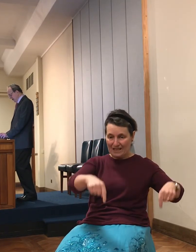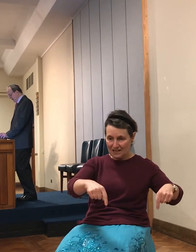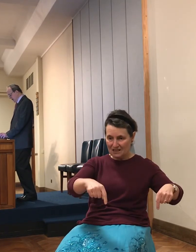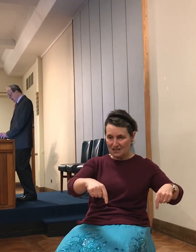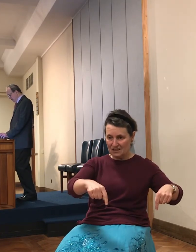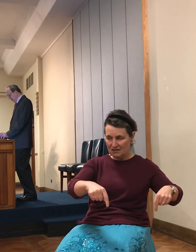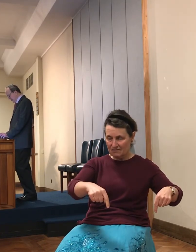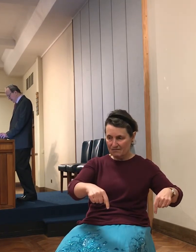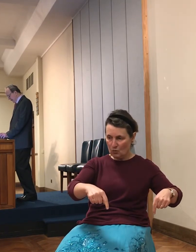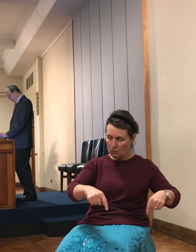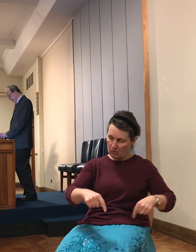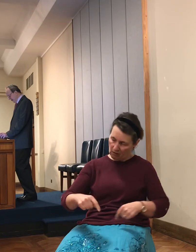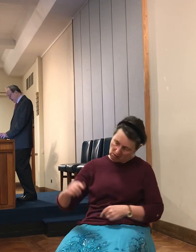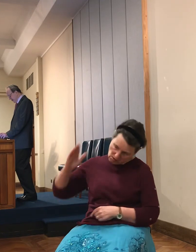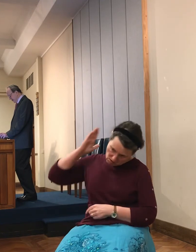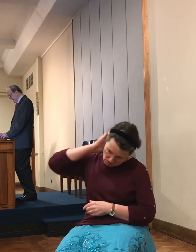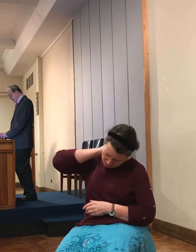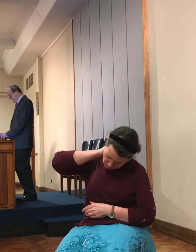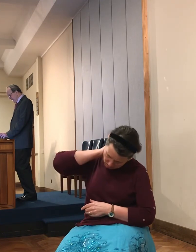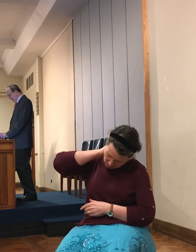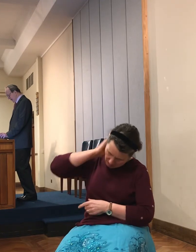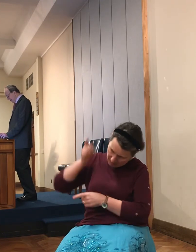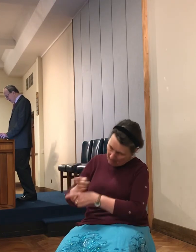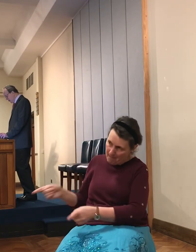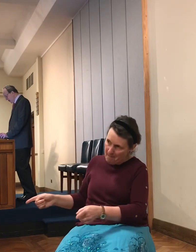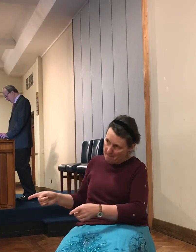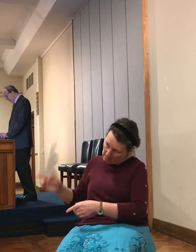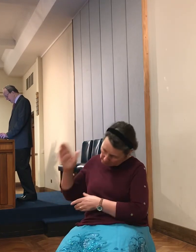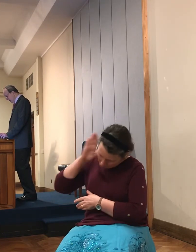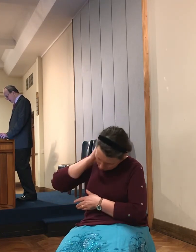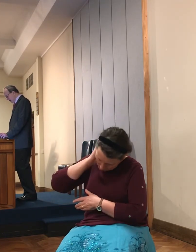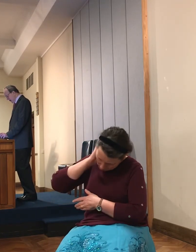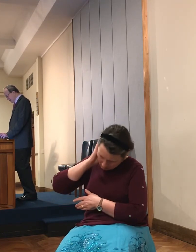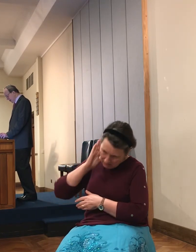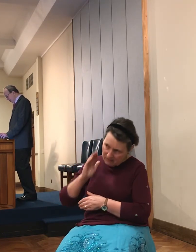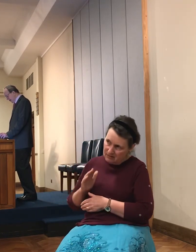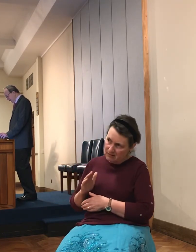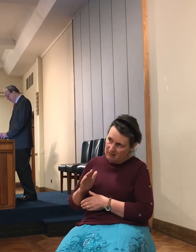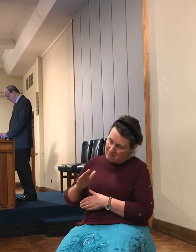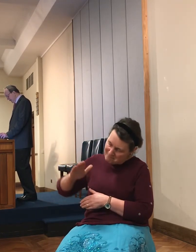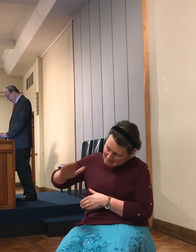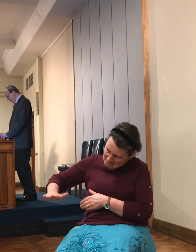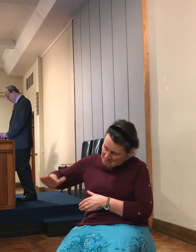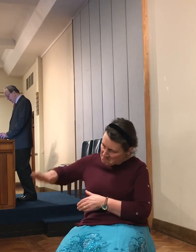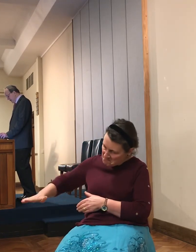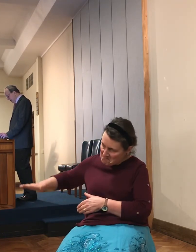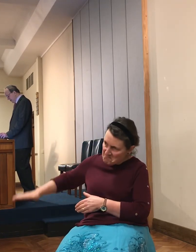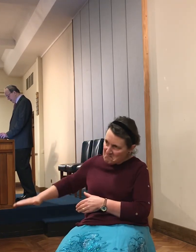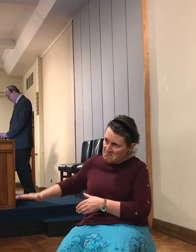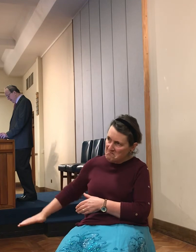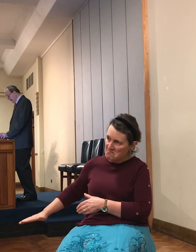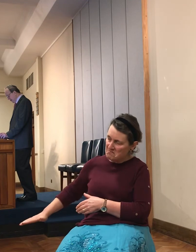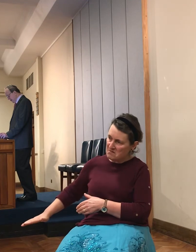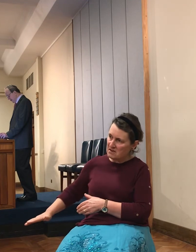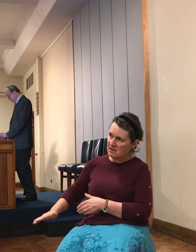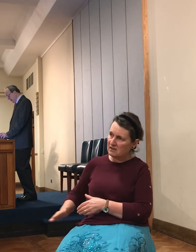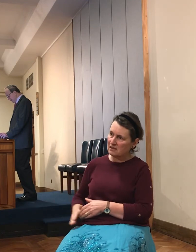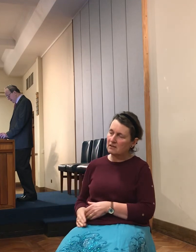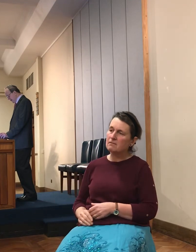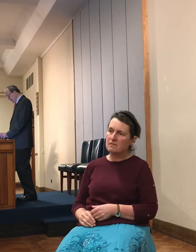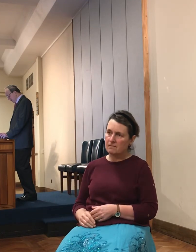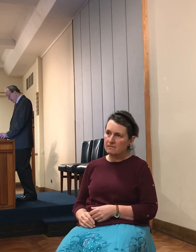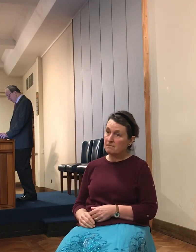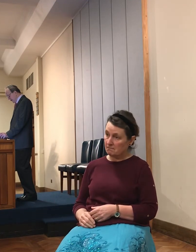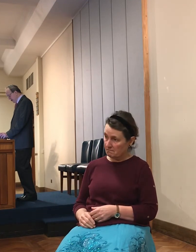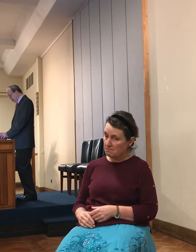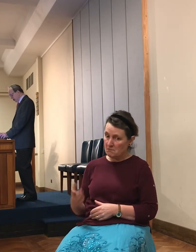necks of these kings. And they came near, and put their feet upon the necks of them.